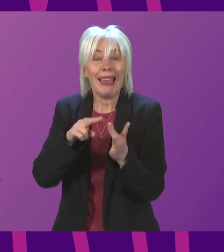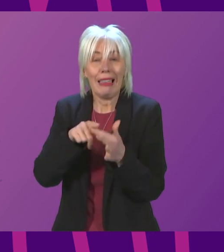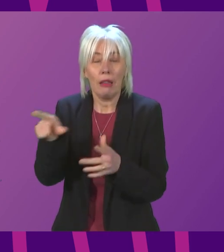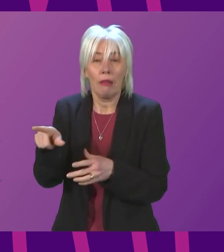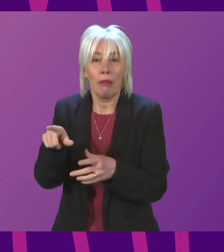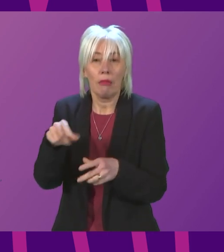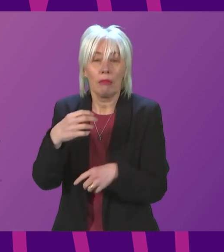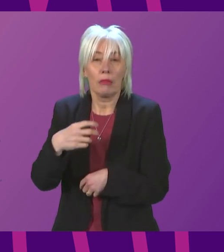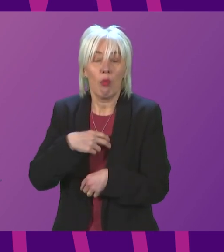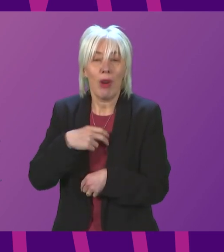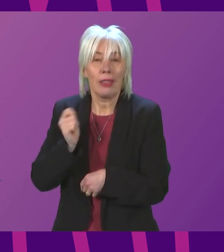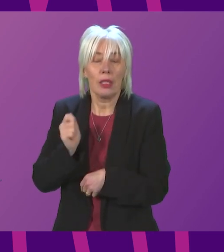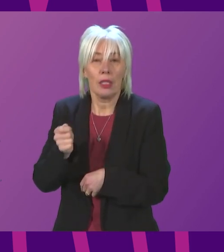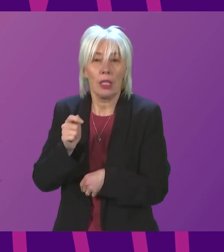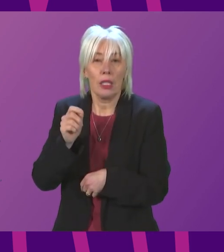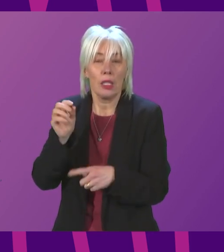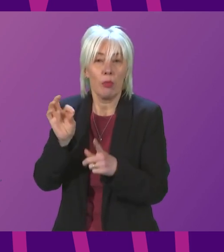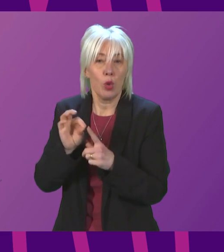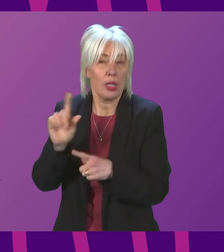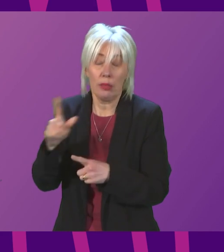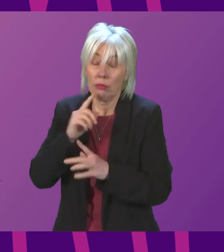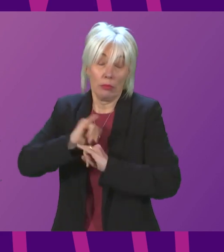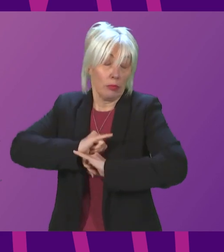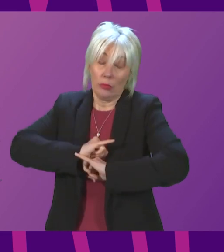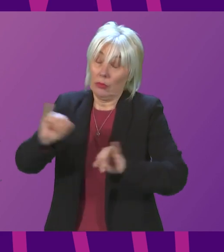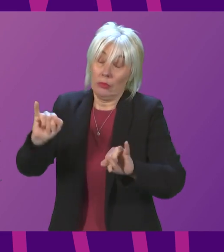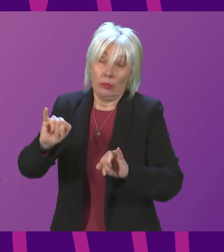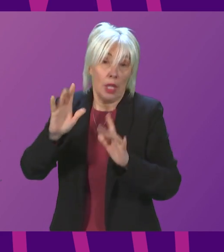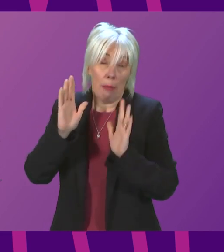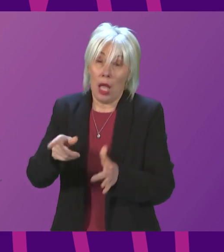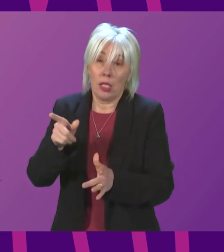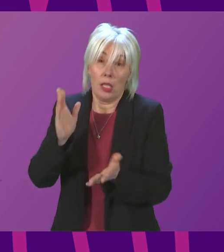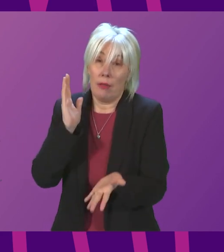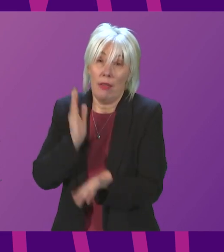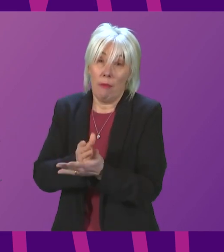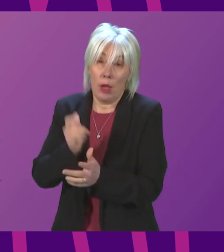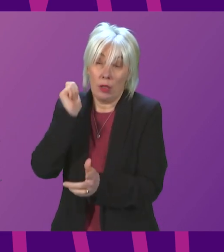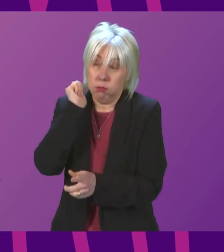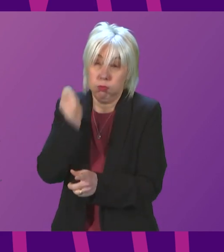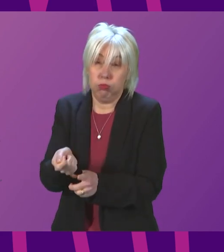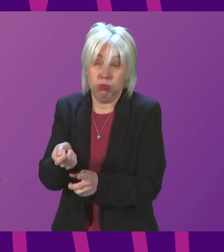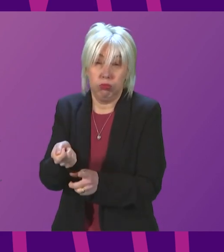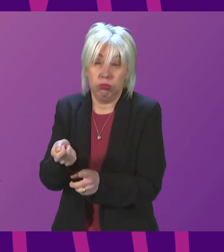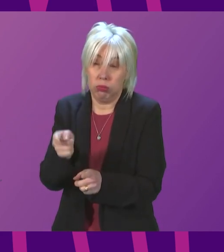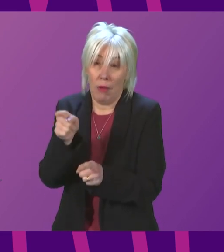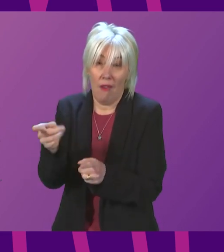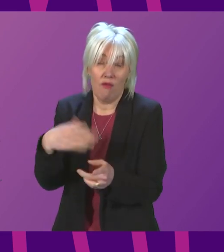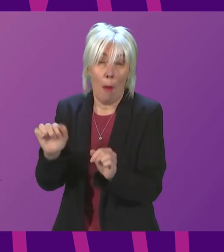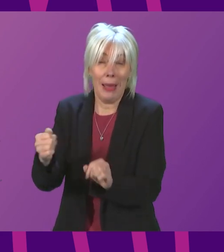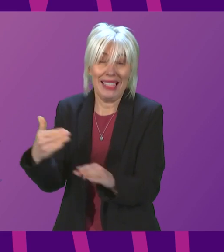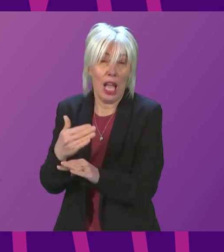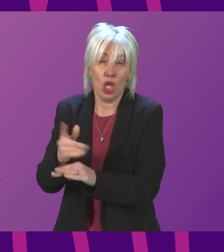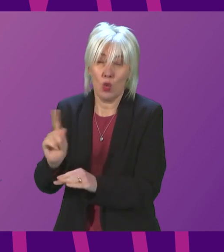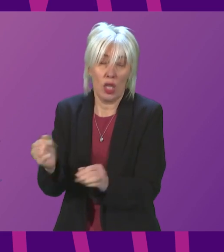utterly indefensible and he must face the most severe sanctions as a consequence of those actions.